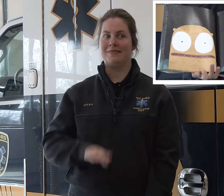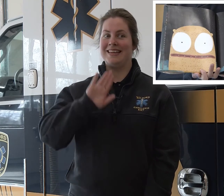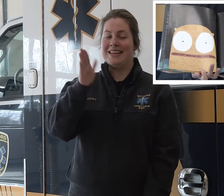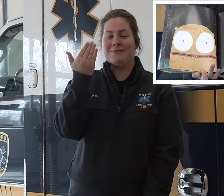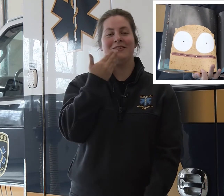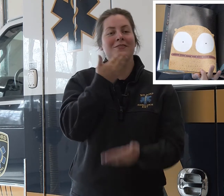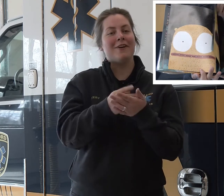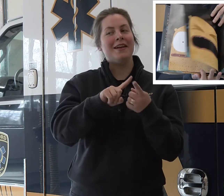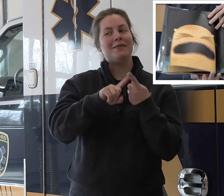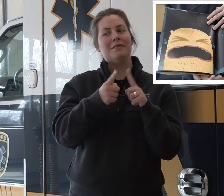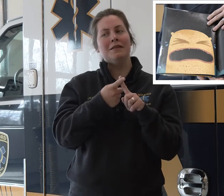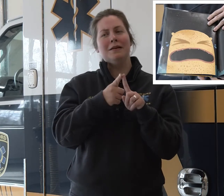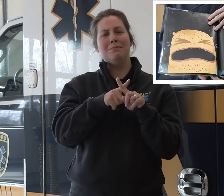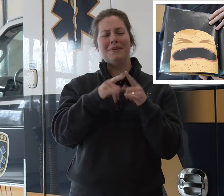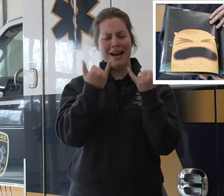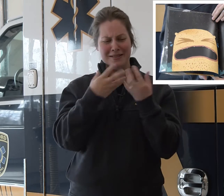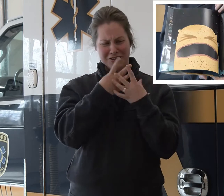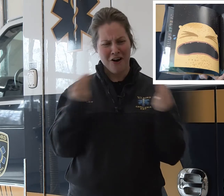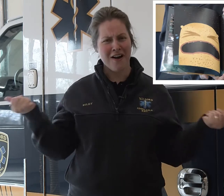He was a good friend, but now he's gone.